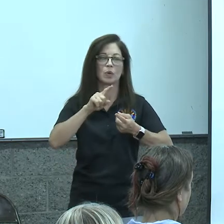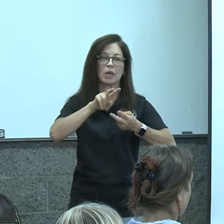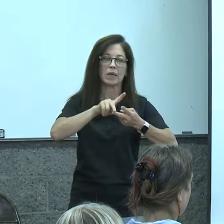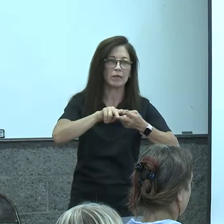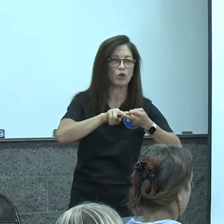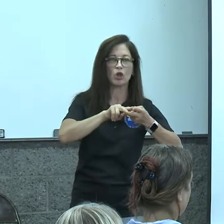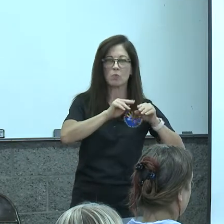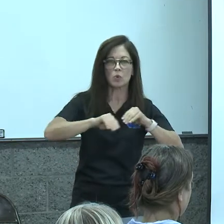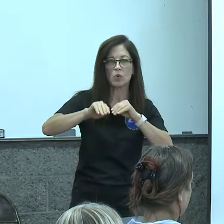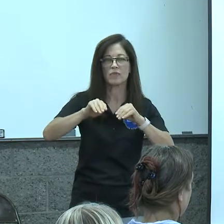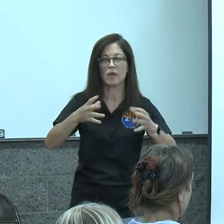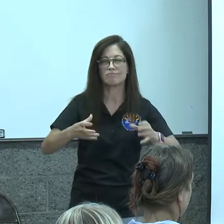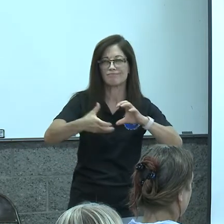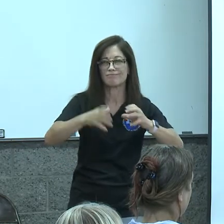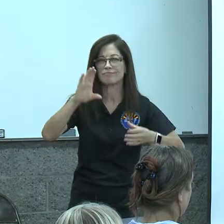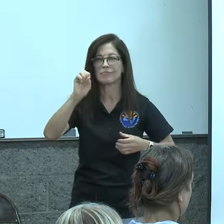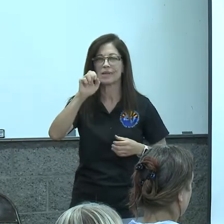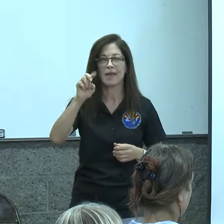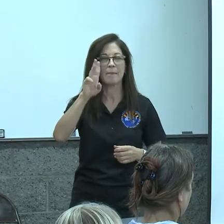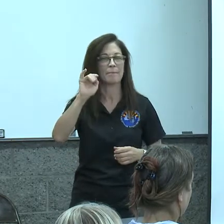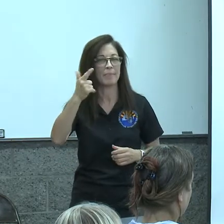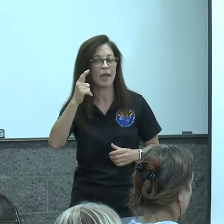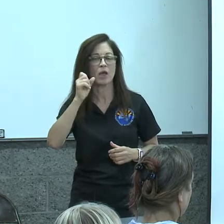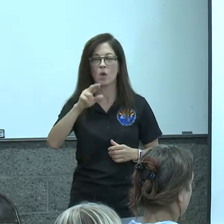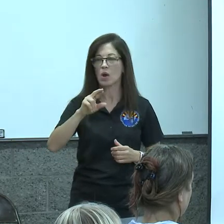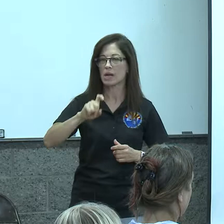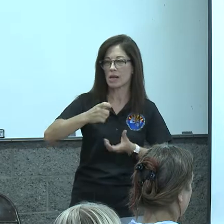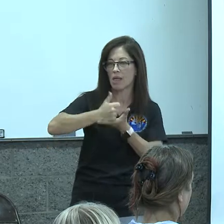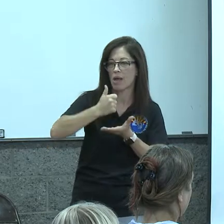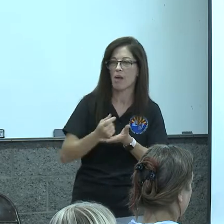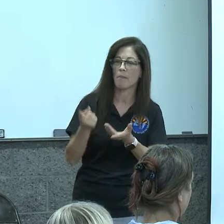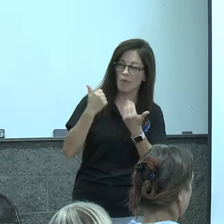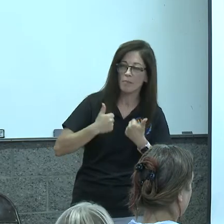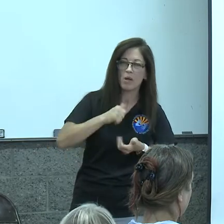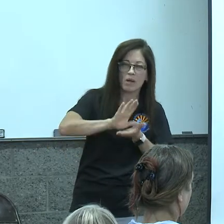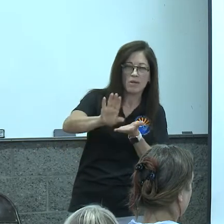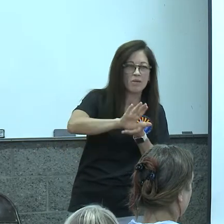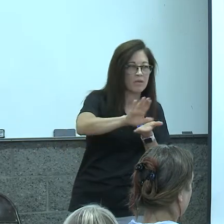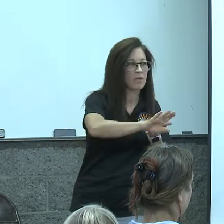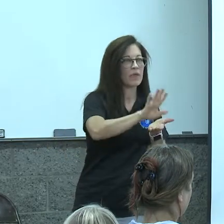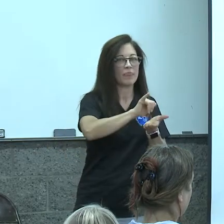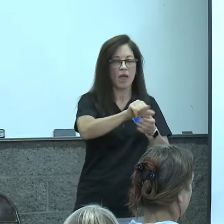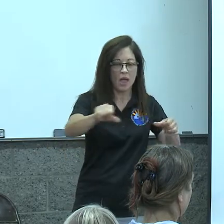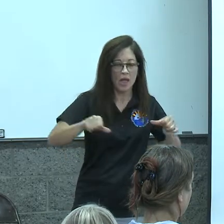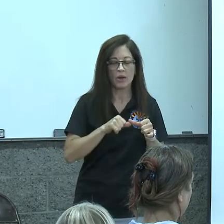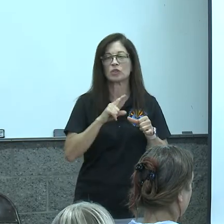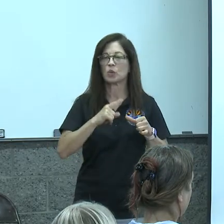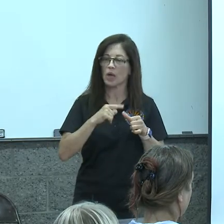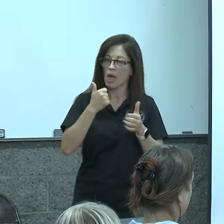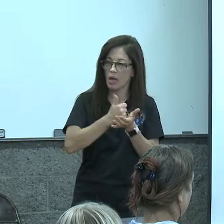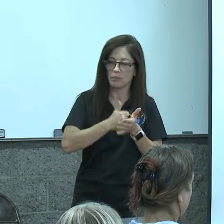sandbags or they need some help clearing debris and we're trying to help folks connect them with